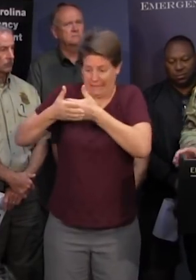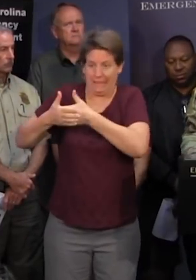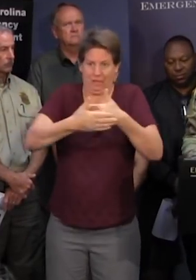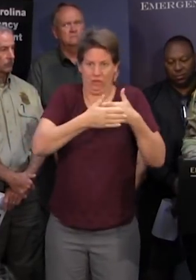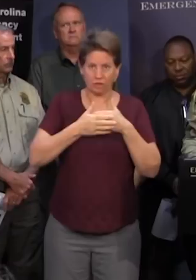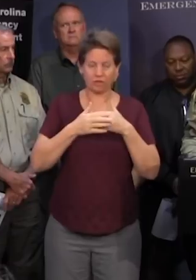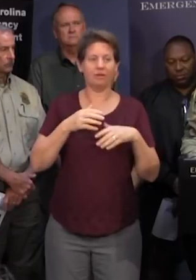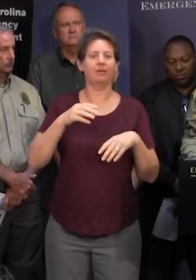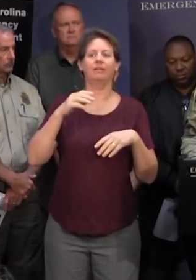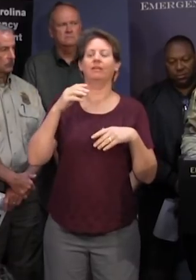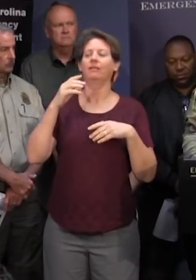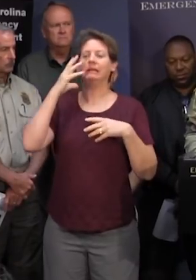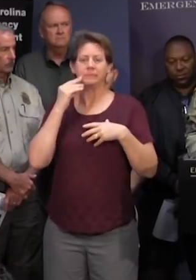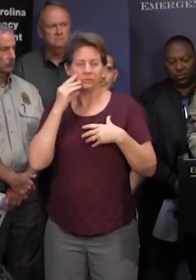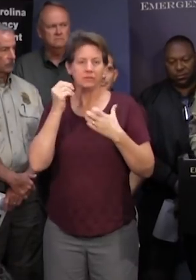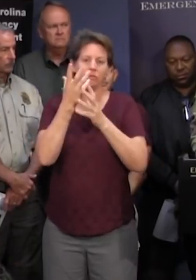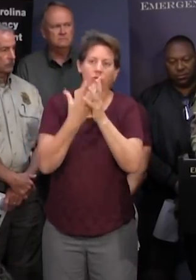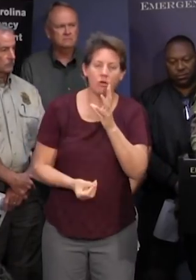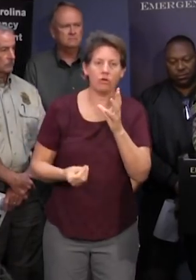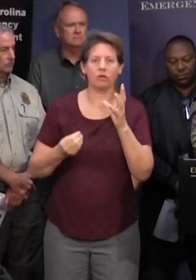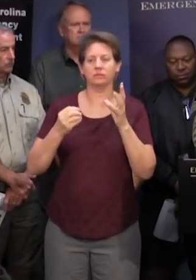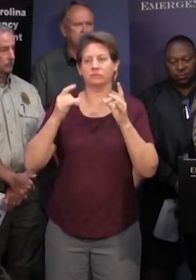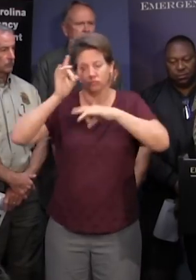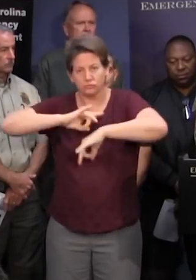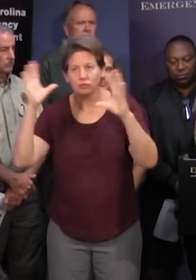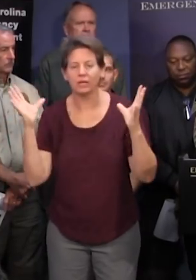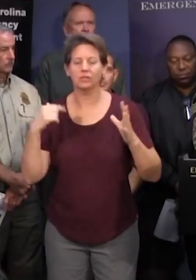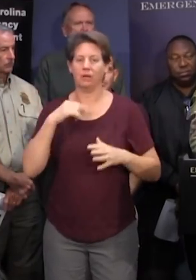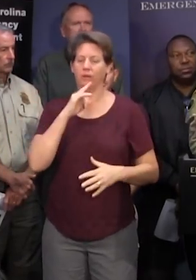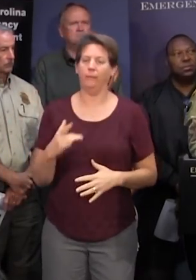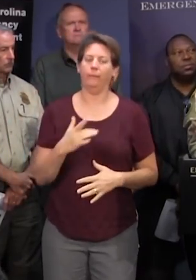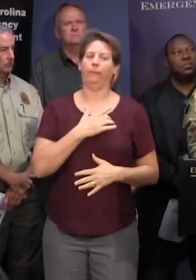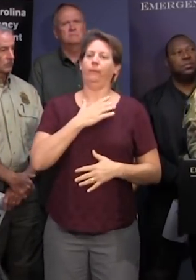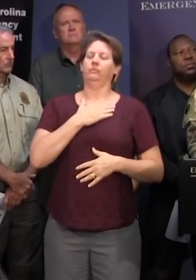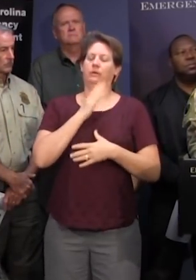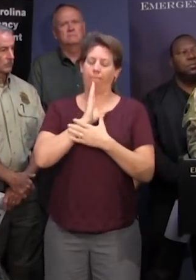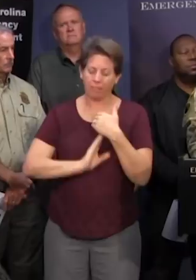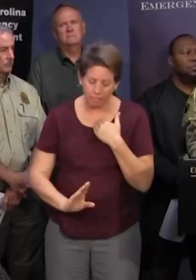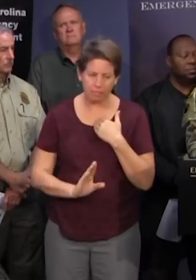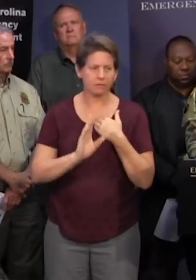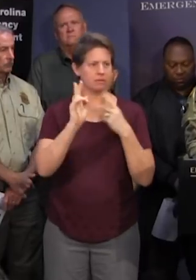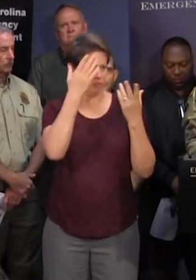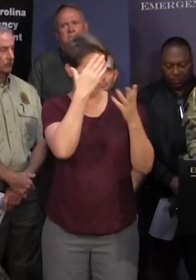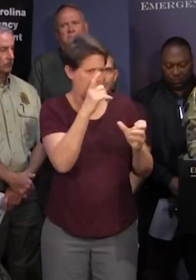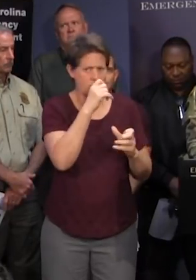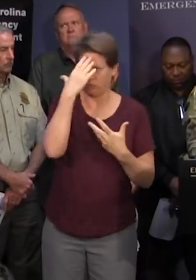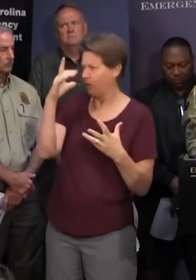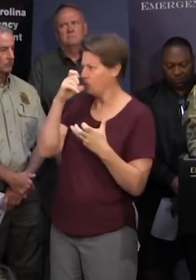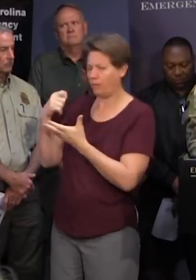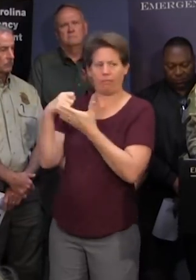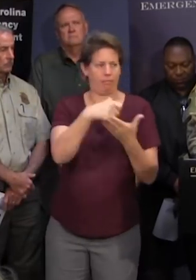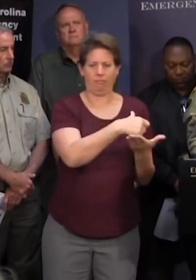midst of loss and tragedy I'm humbled when I see strangers helping strangers when someone is grieving